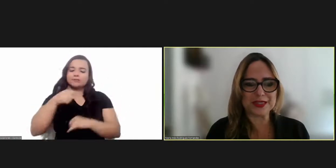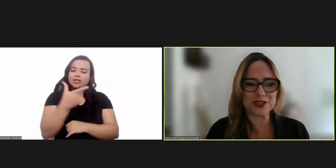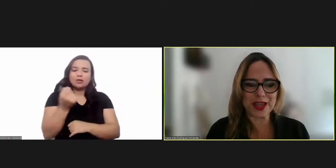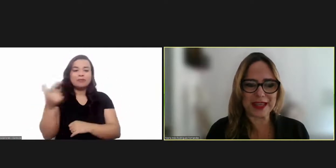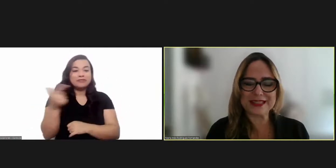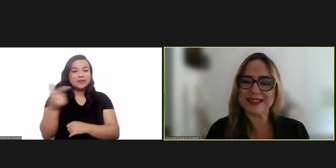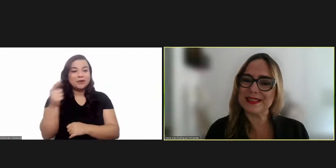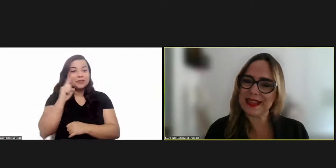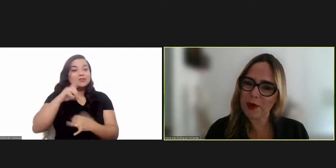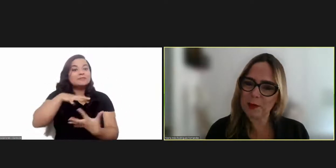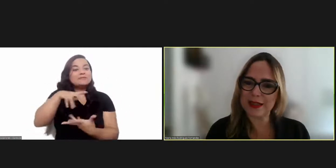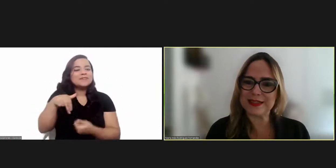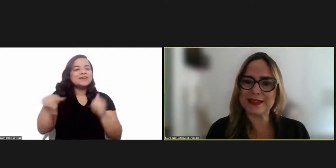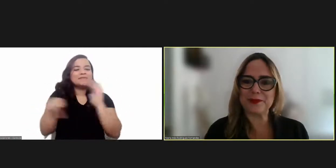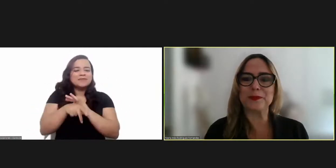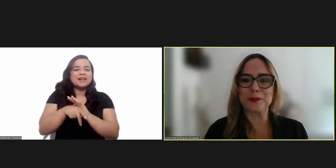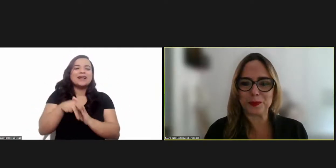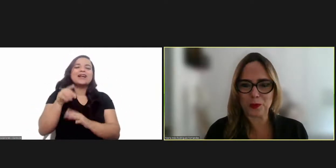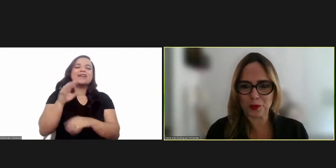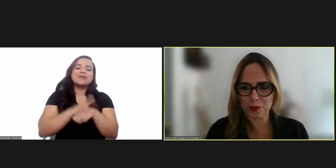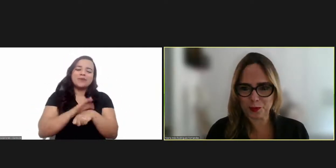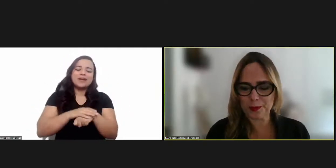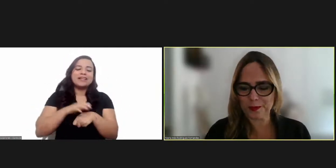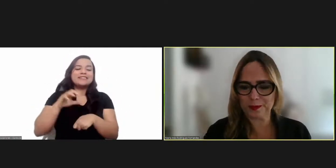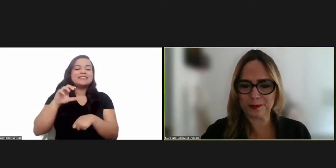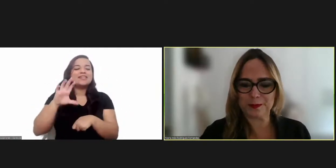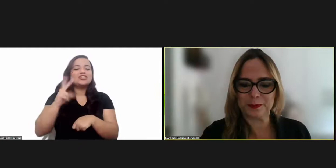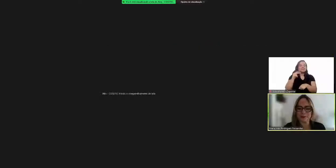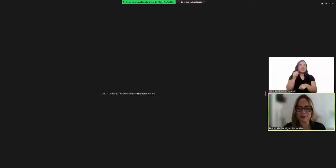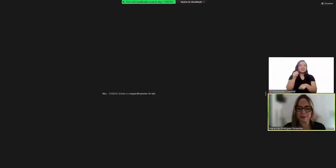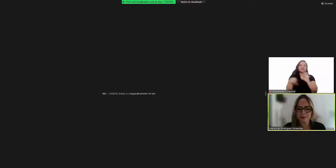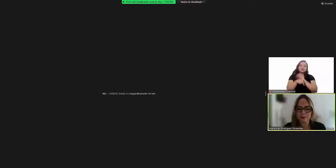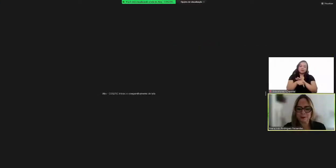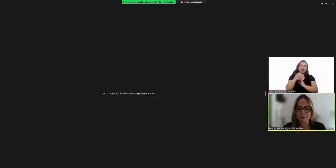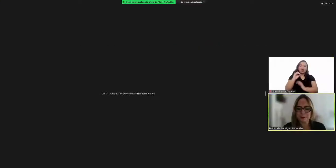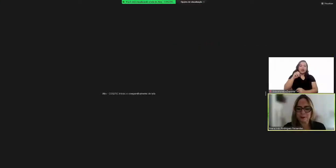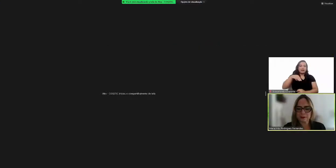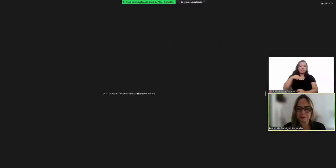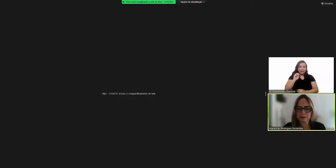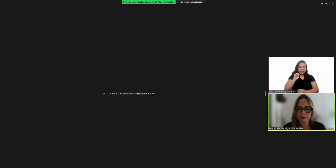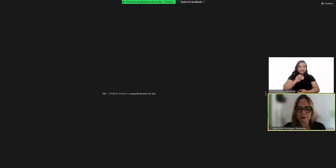campaign for World Chagas Disease Day under the WHO. So please.